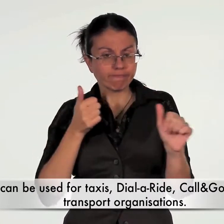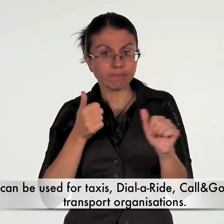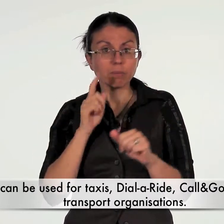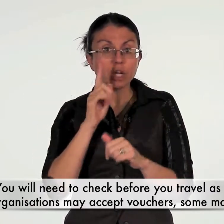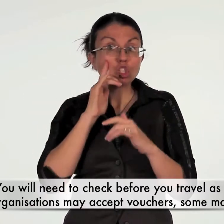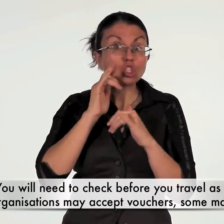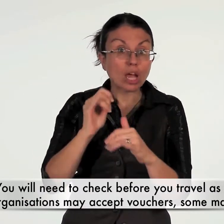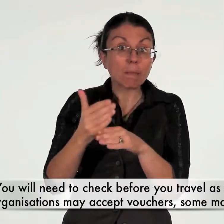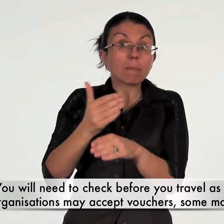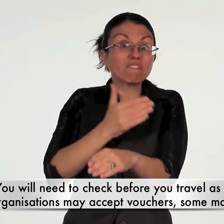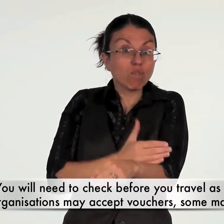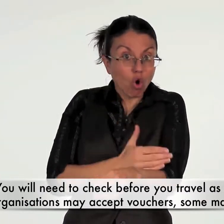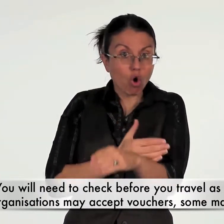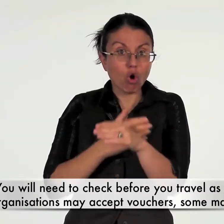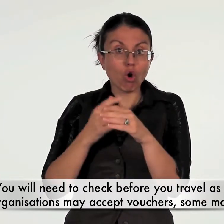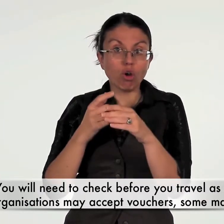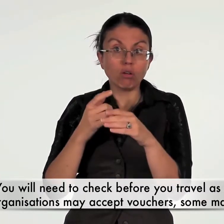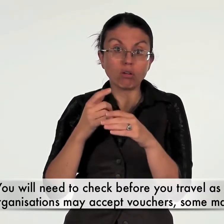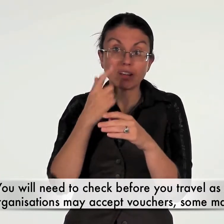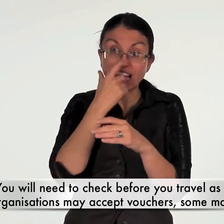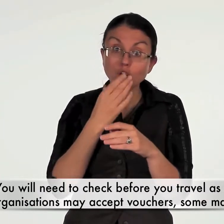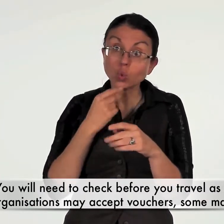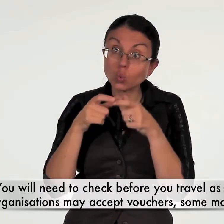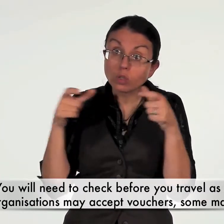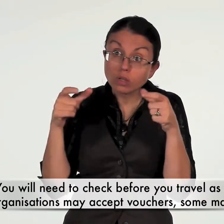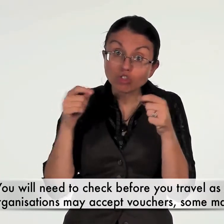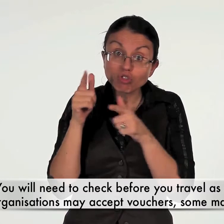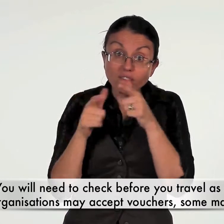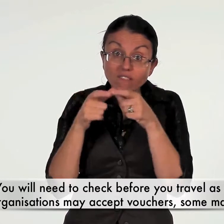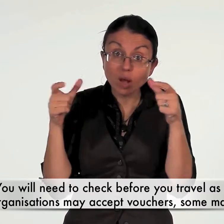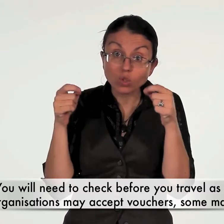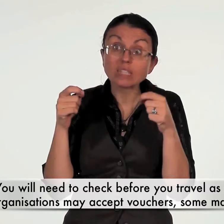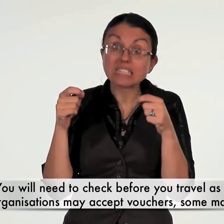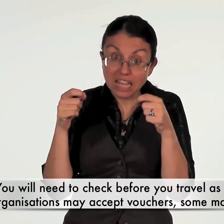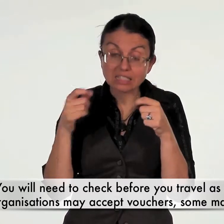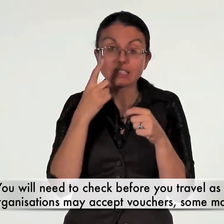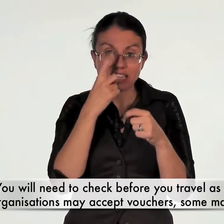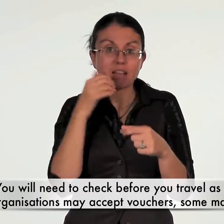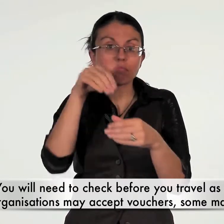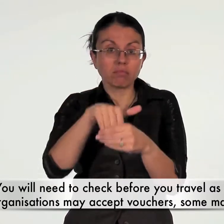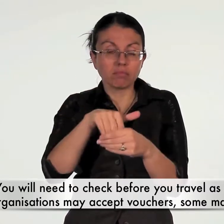You will need to check before you travel as some organisations may accept vouchers and some may not.